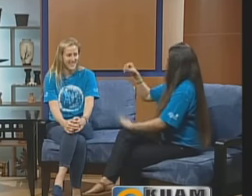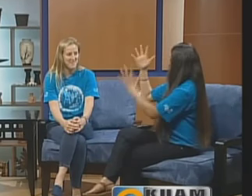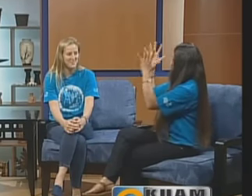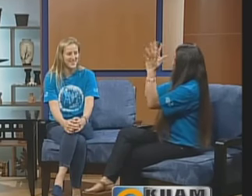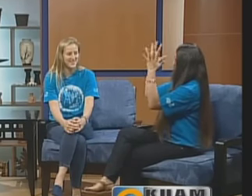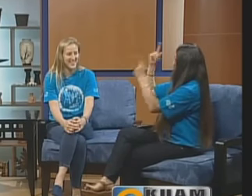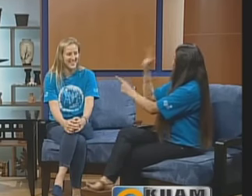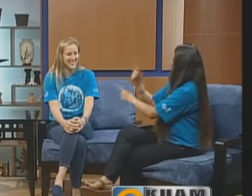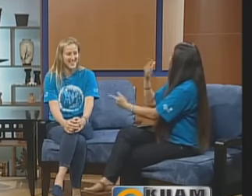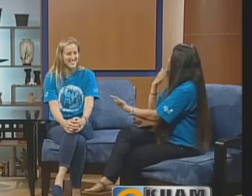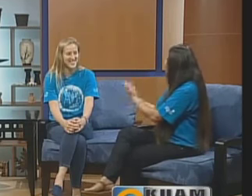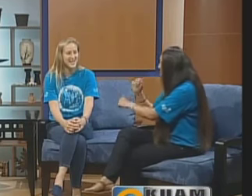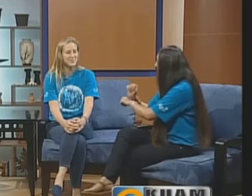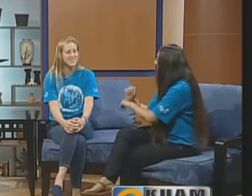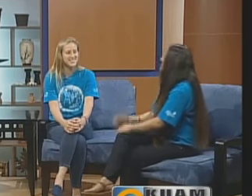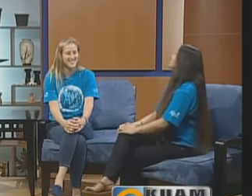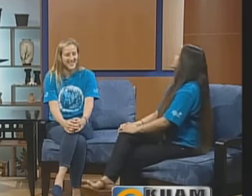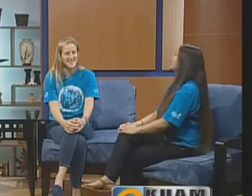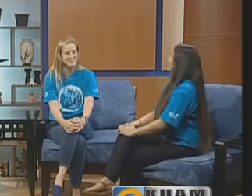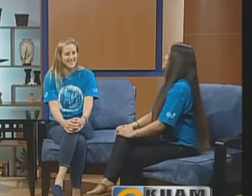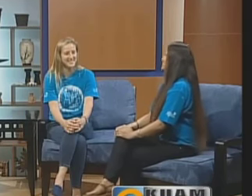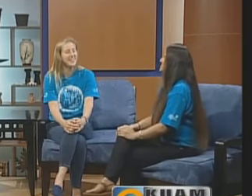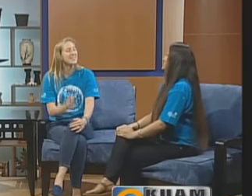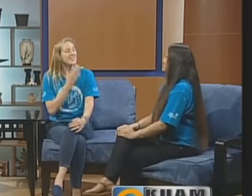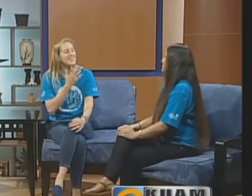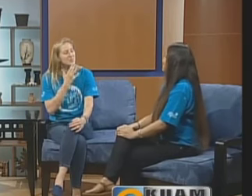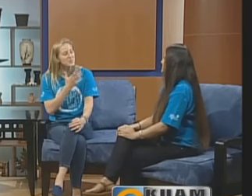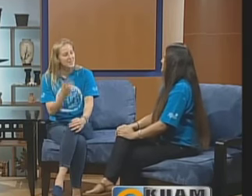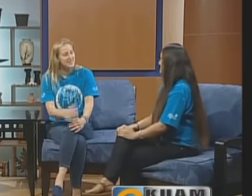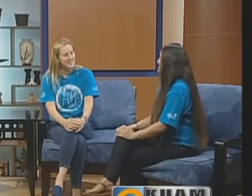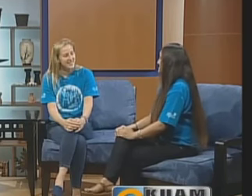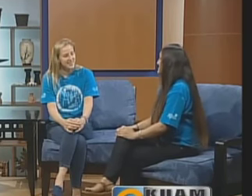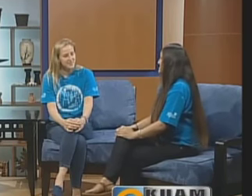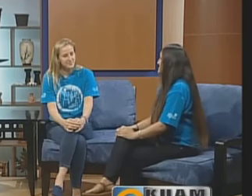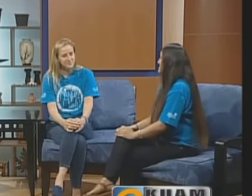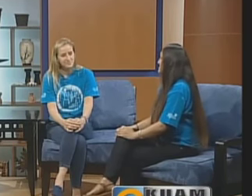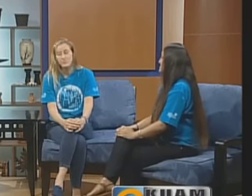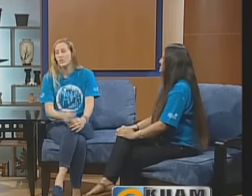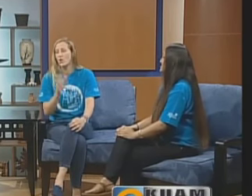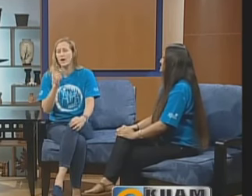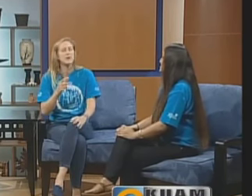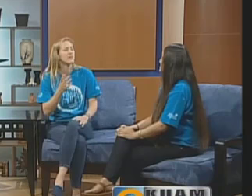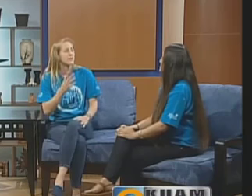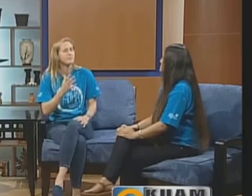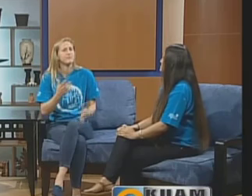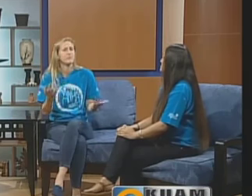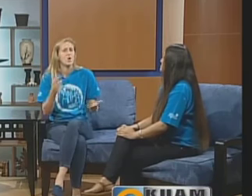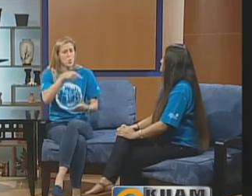Yeah, perfect. Thank you. job. Good job. Thank you so much. Thank you. What does it mean to you to be part of this